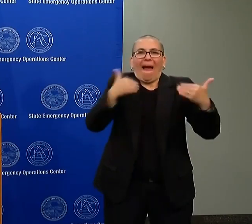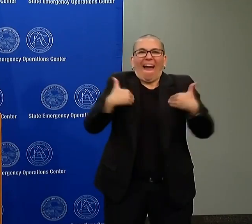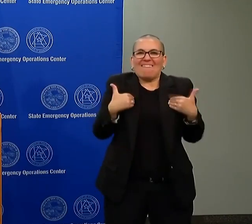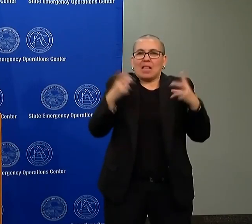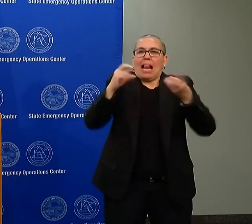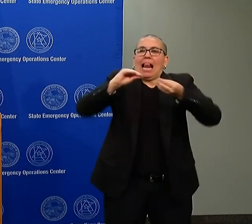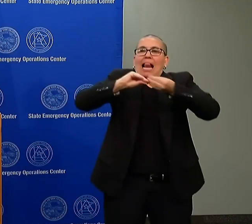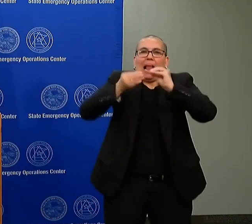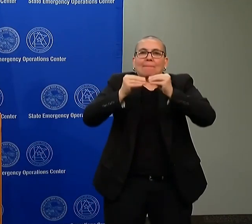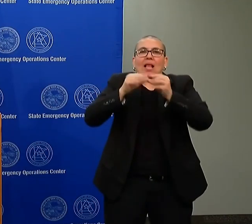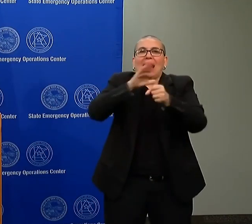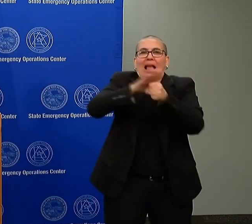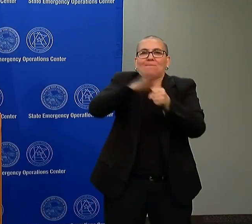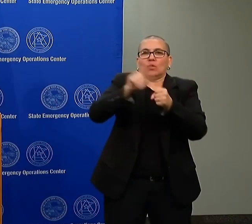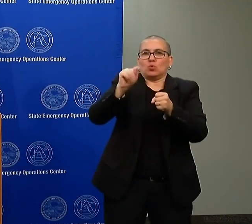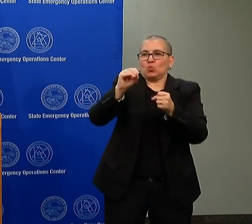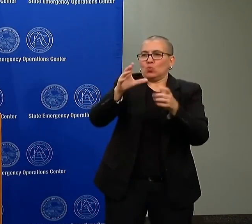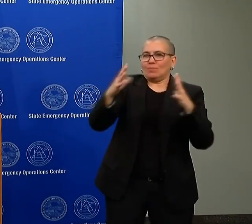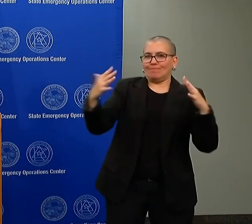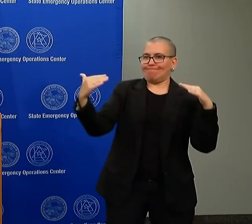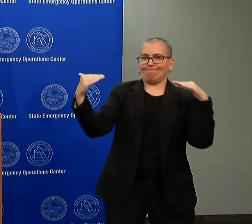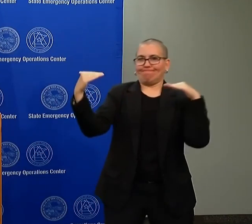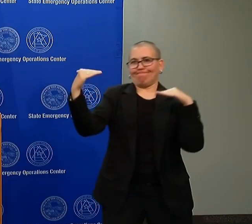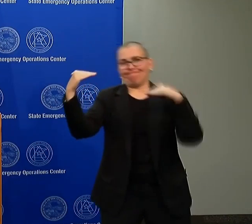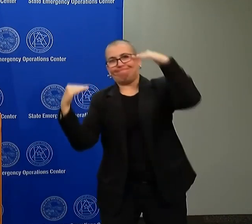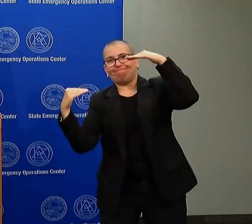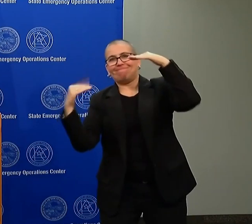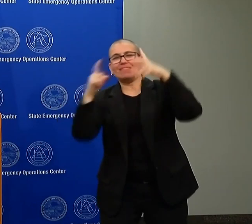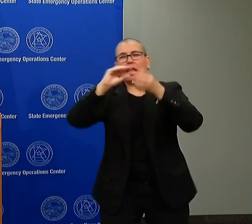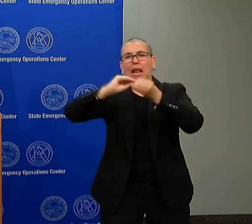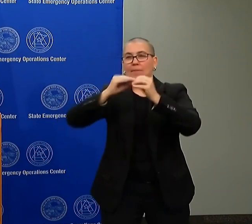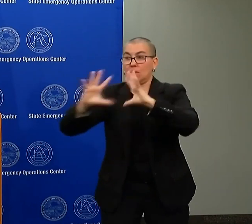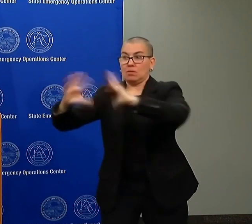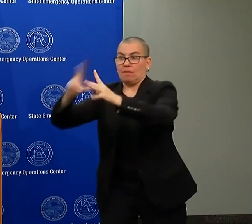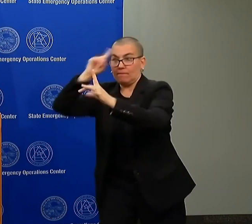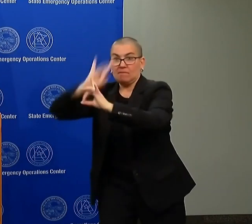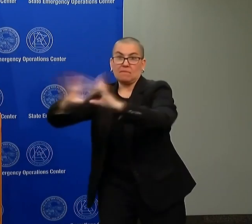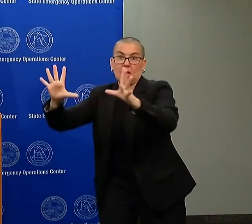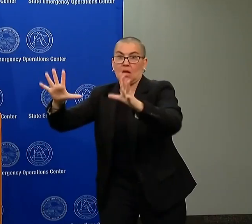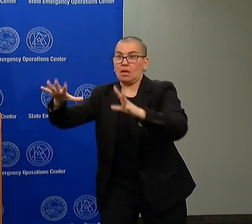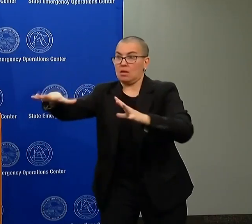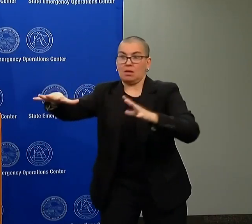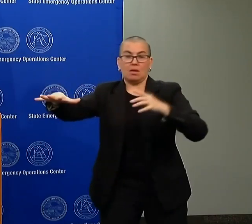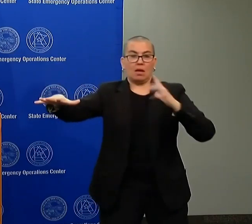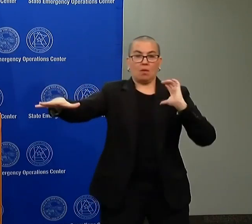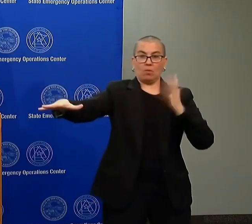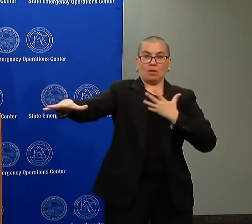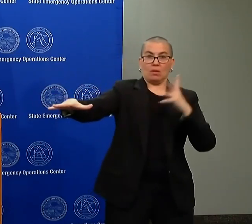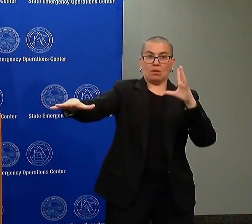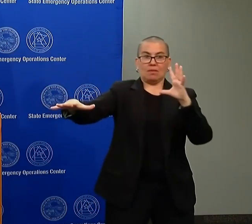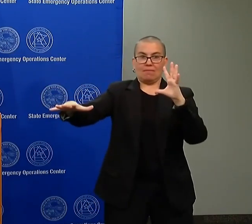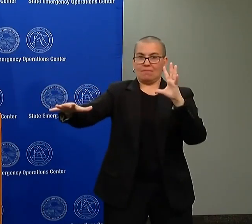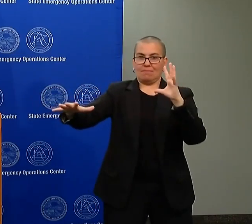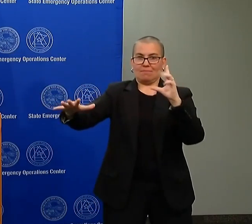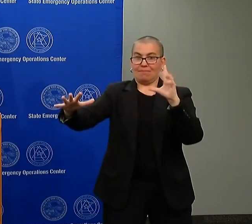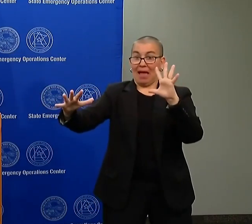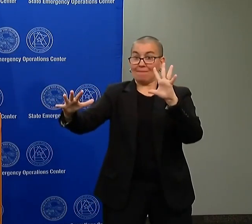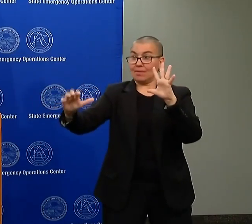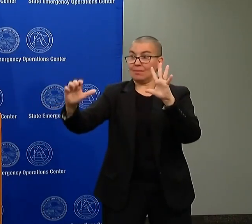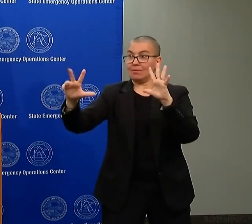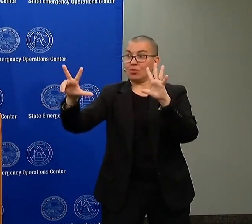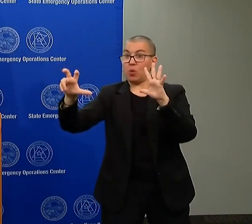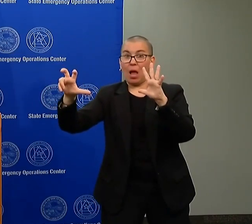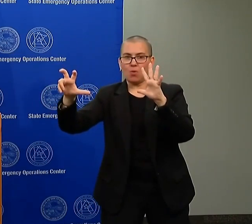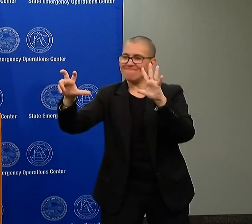early on. This was about math on Wednesday afternoon. I called the governor as soon as I heard from my